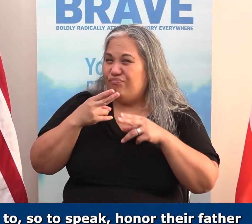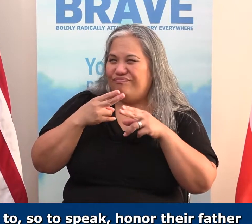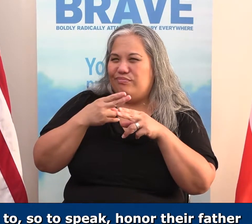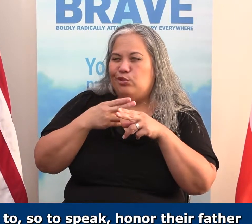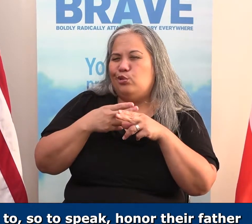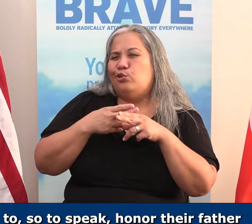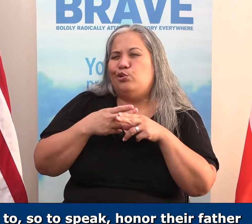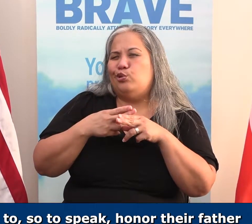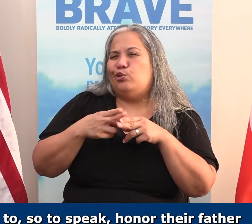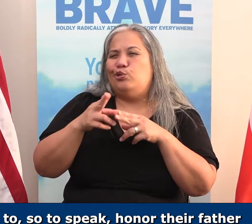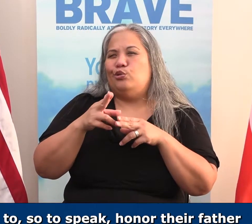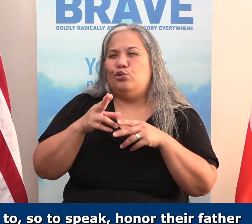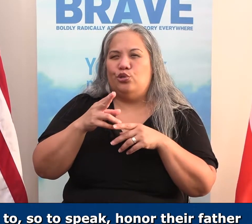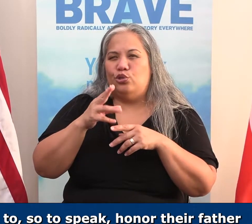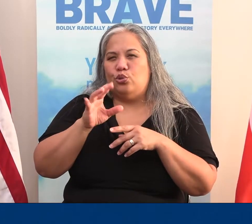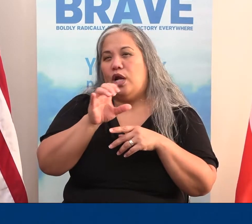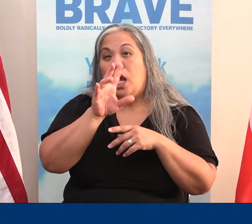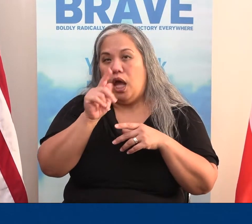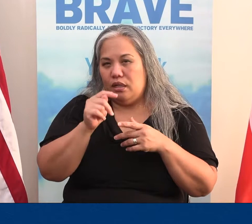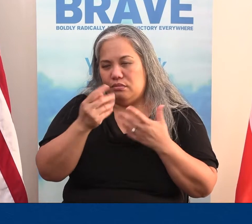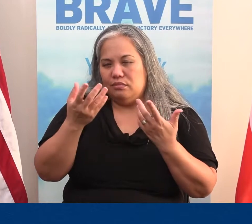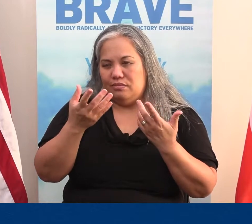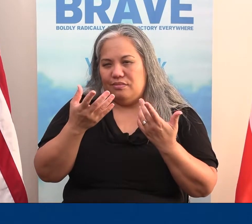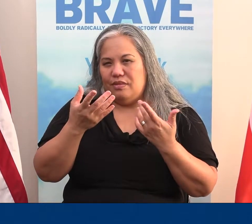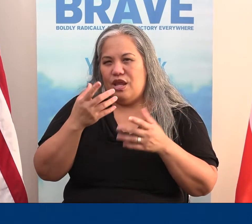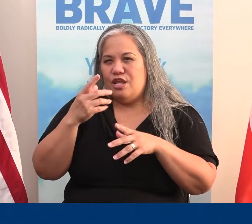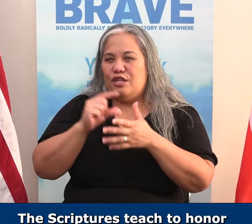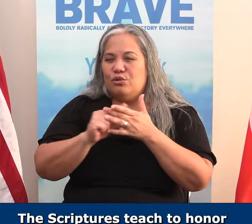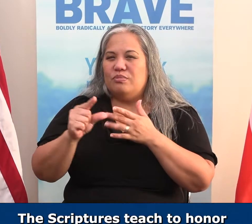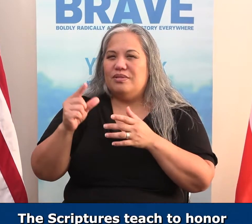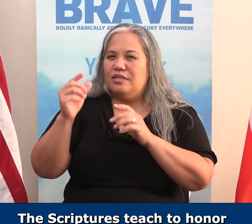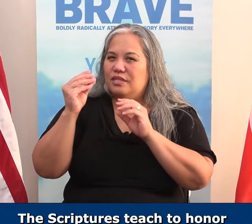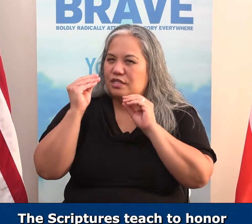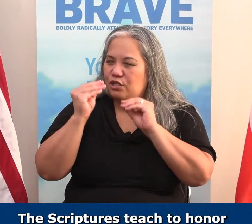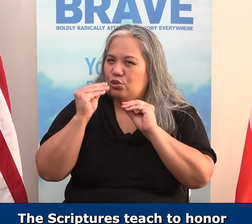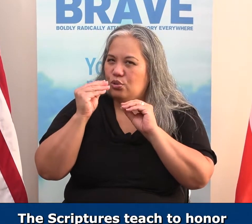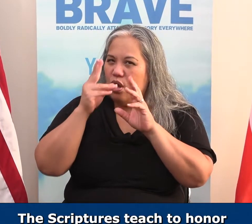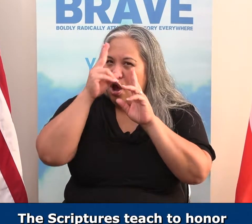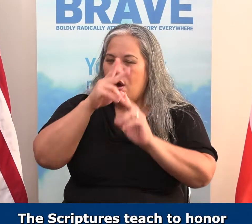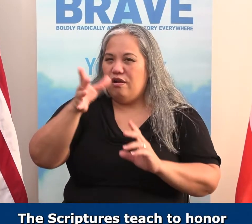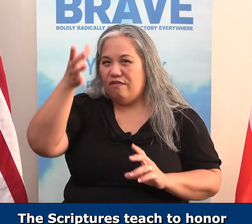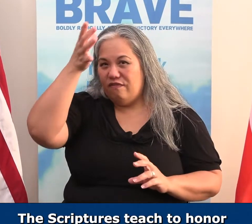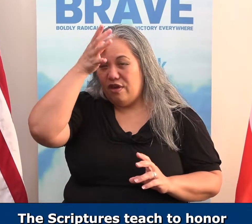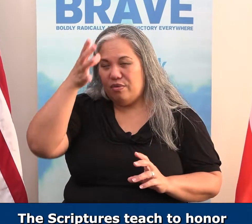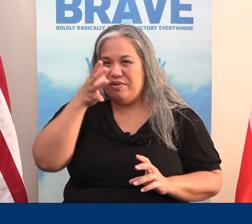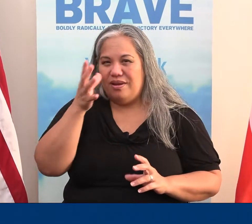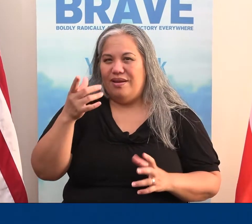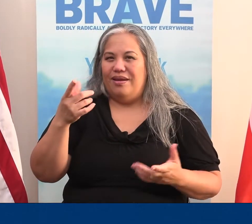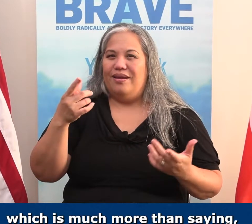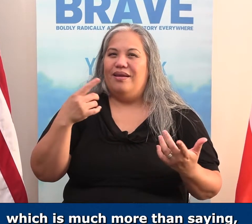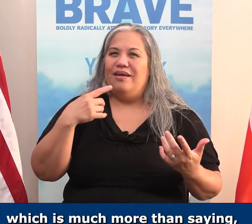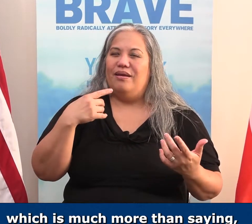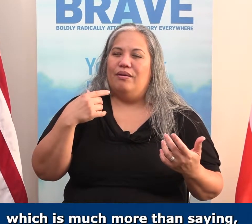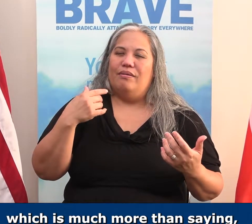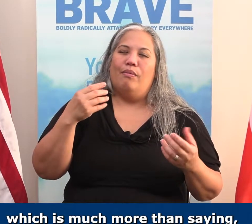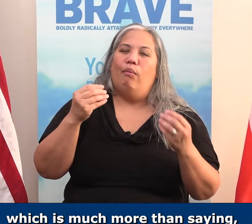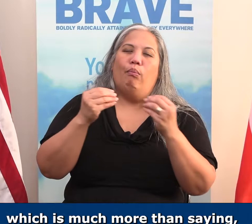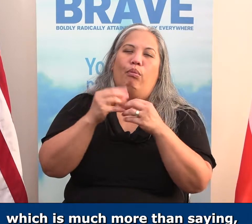in a shortcut way. The scriptures teach to honor your father and mother, which is much more than saying,